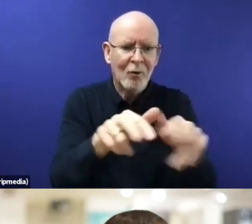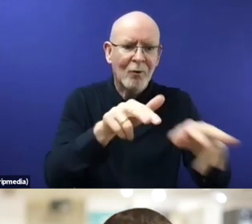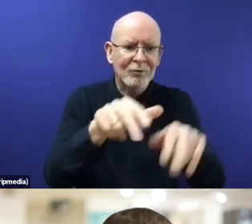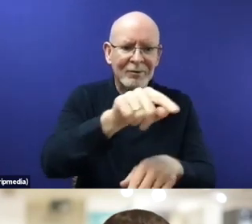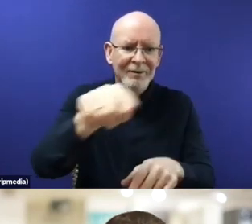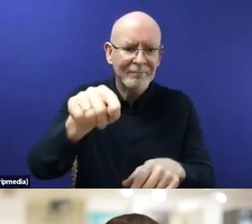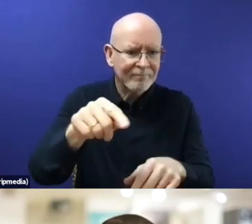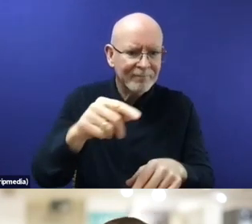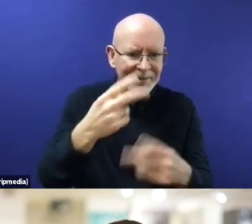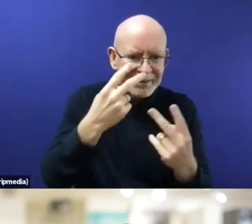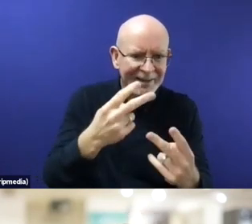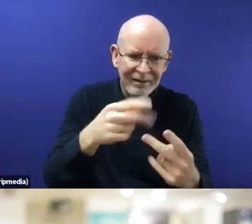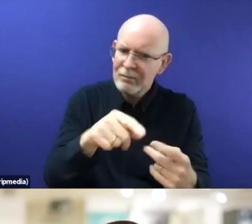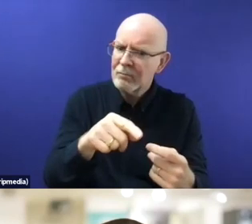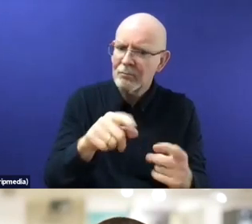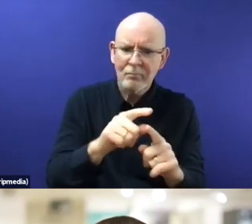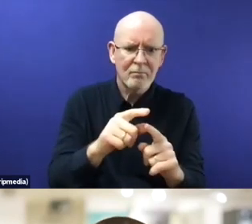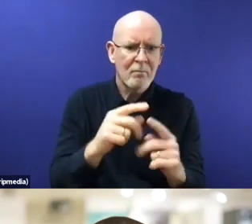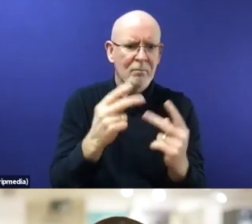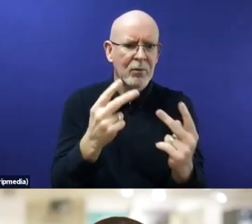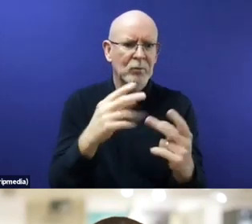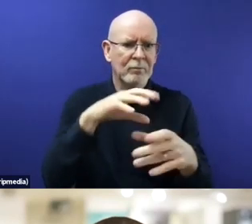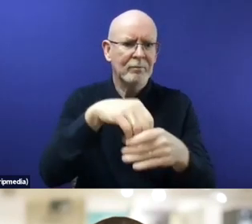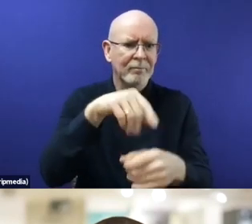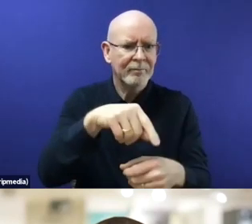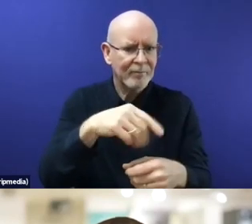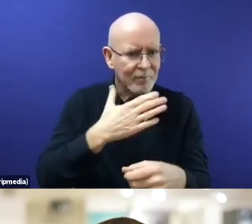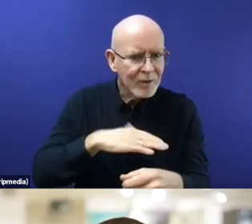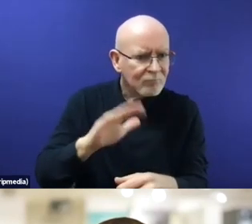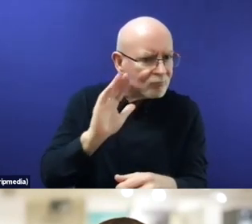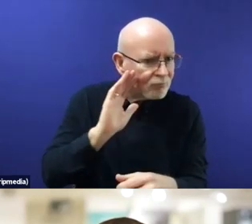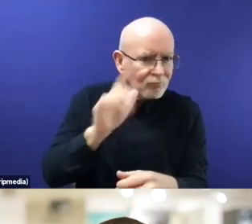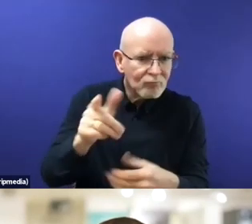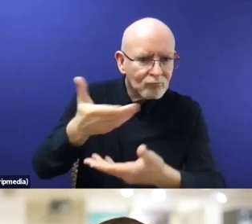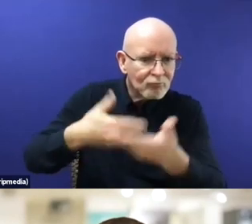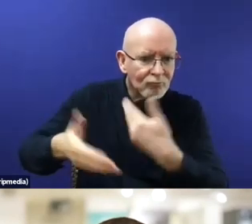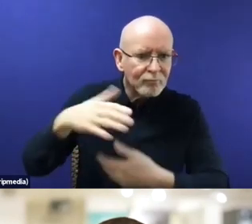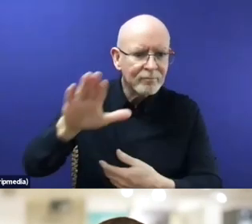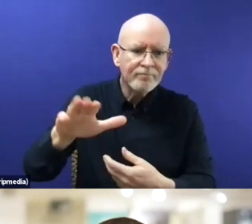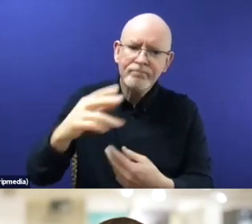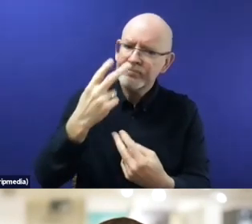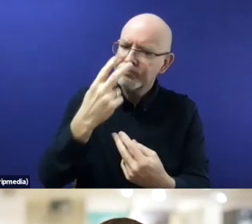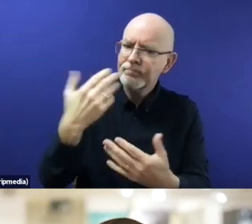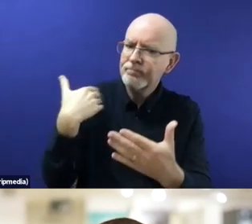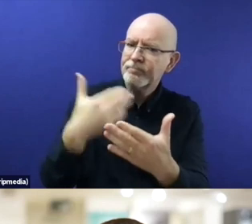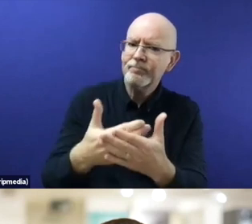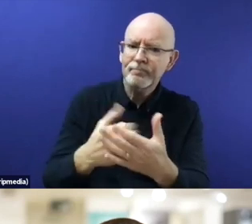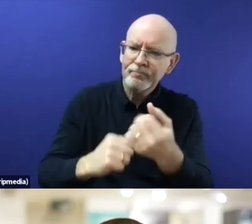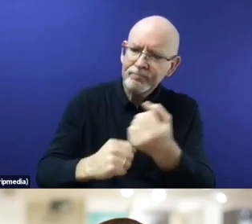and experiences in decision-making. What is missing in current EU policies and how could the current situation be improved?